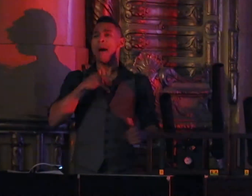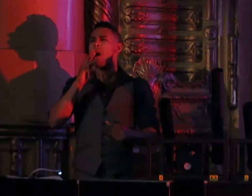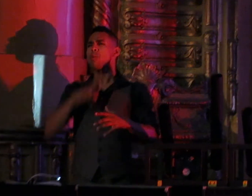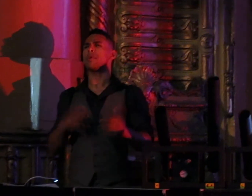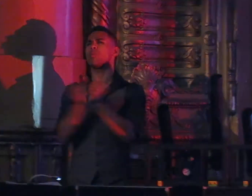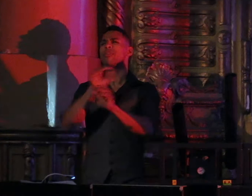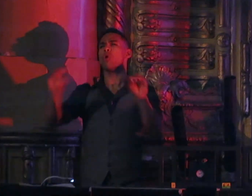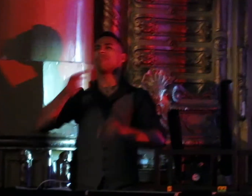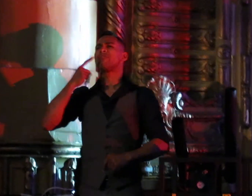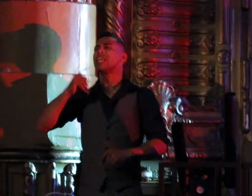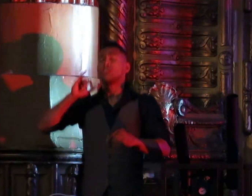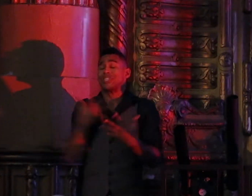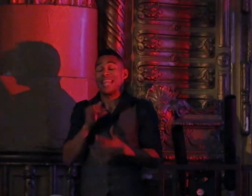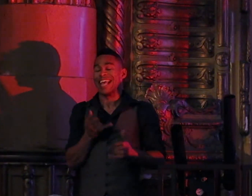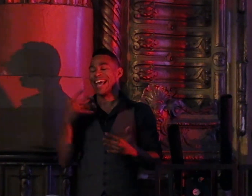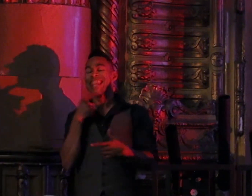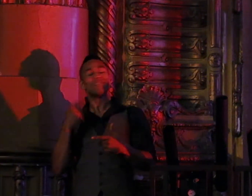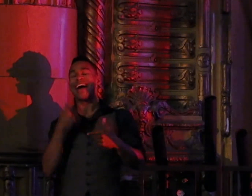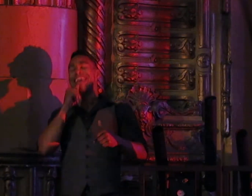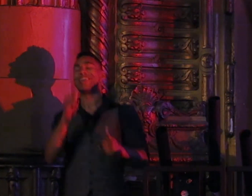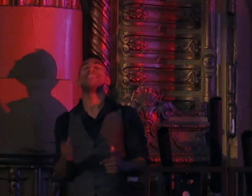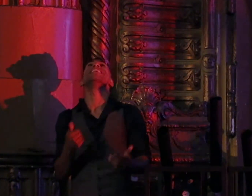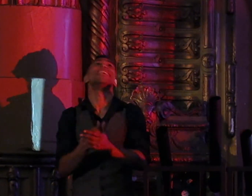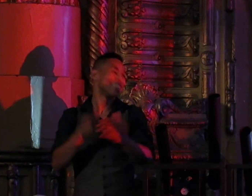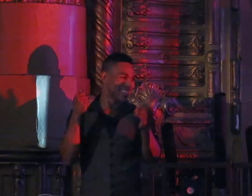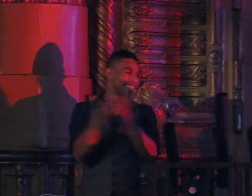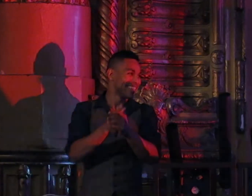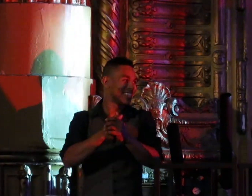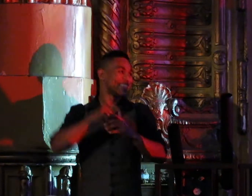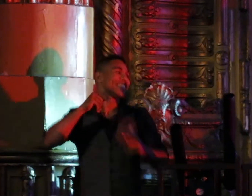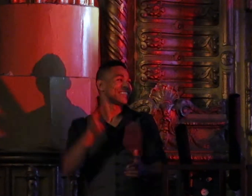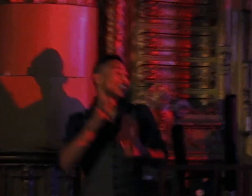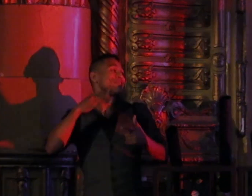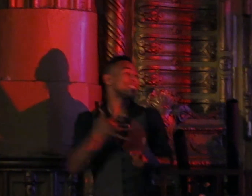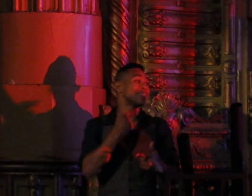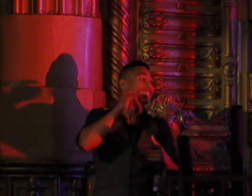Yeah, I hunger, I can't make what you are